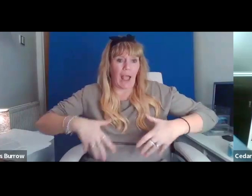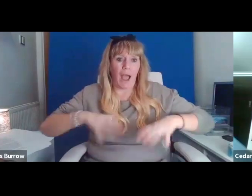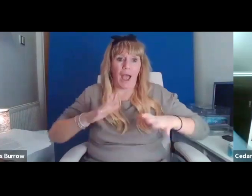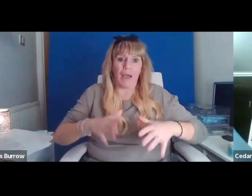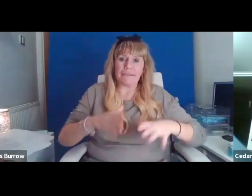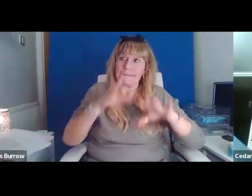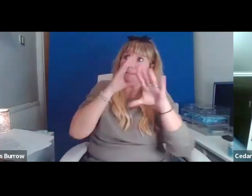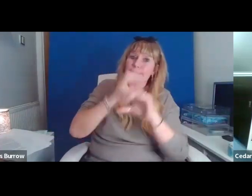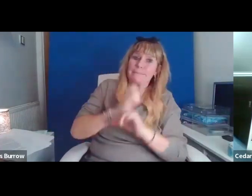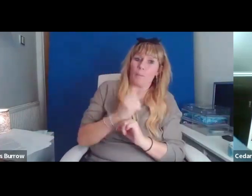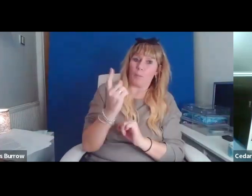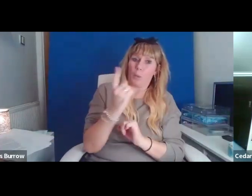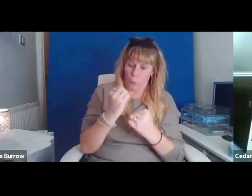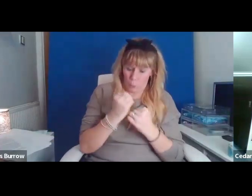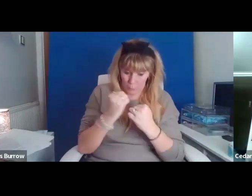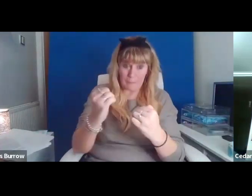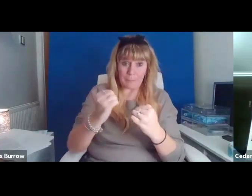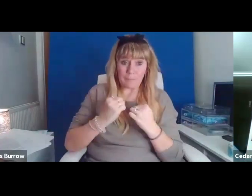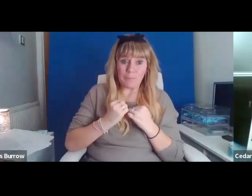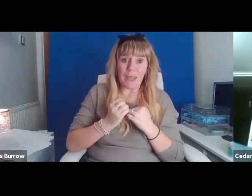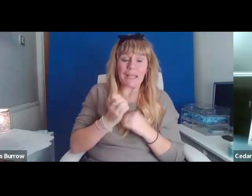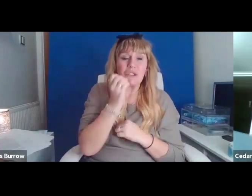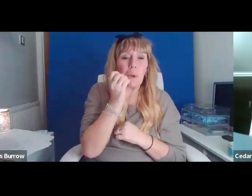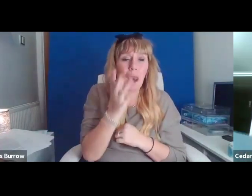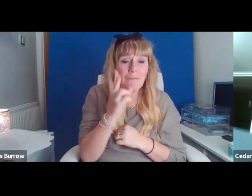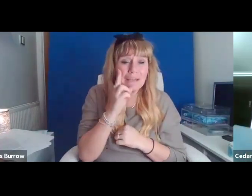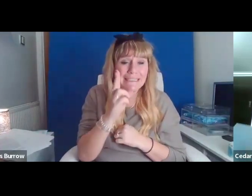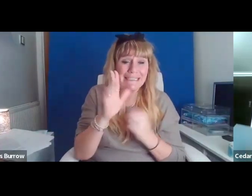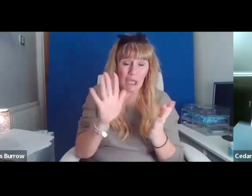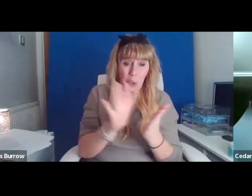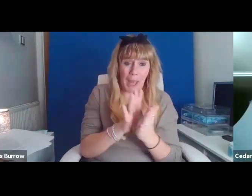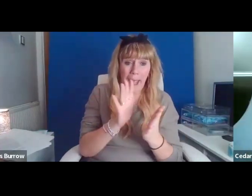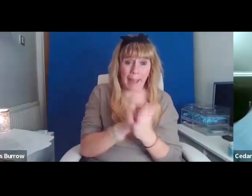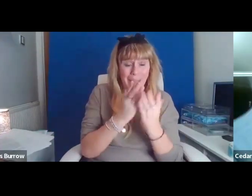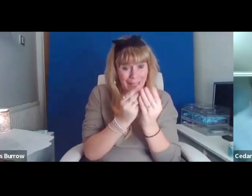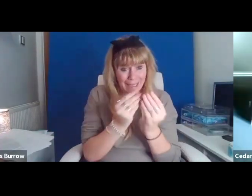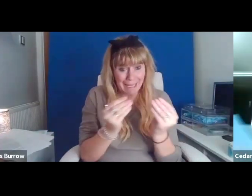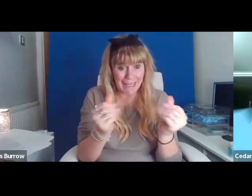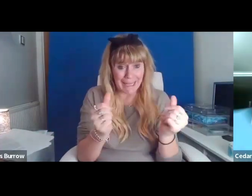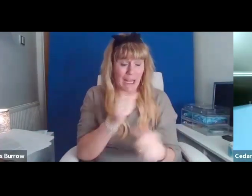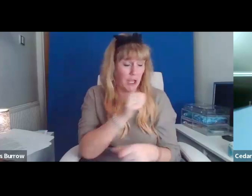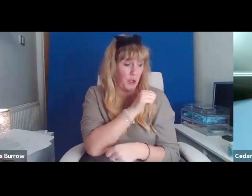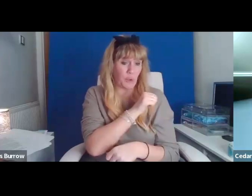wondrous to see you happy and healing. Your scars are fading fast.